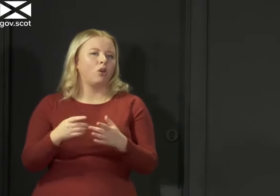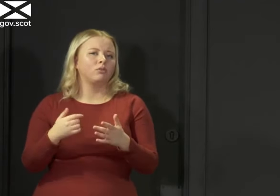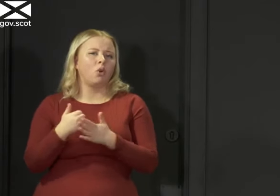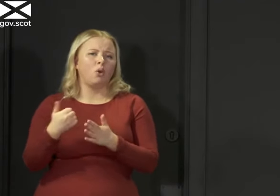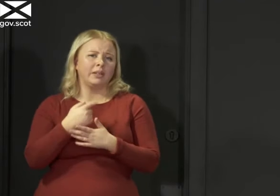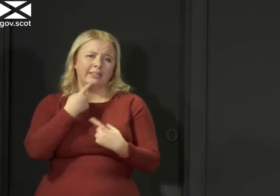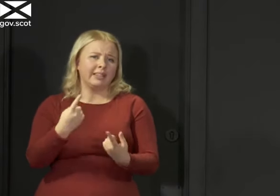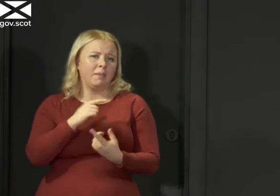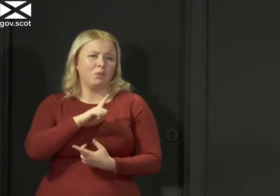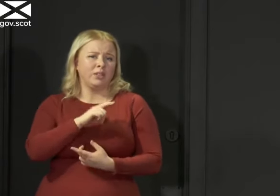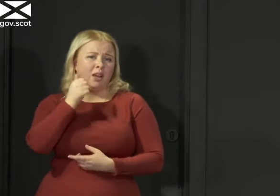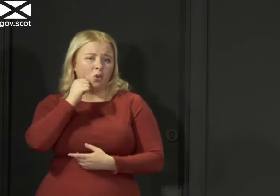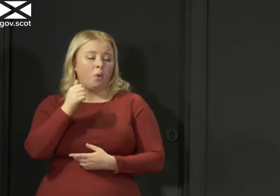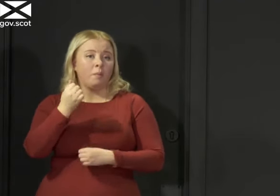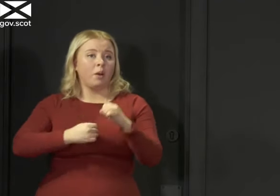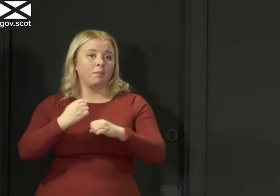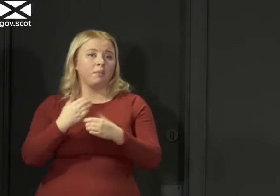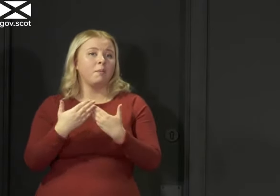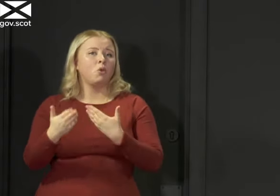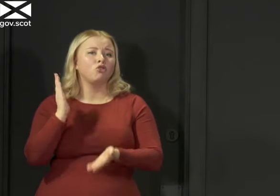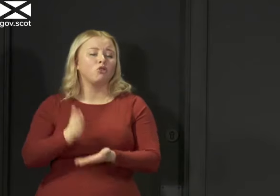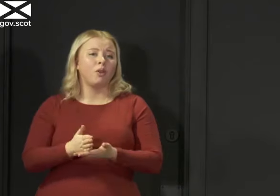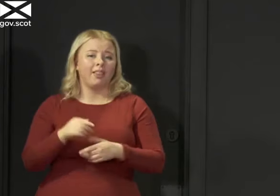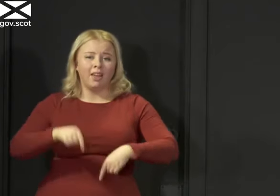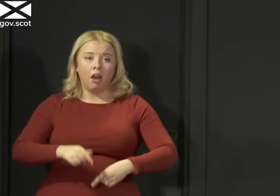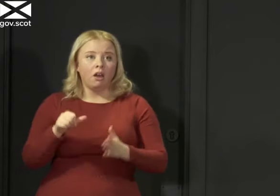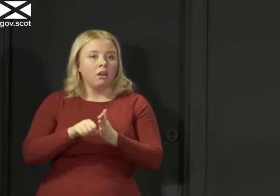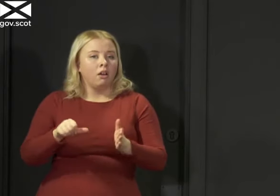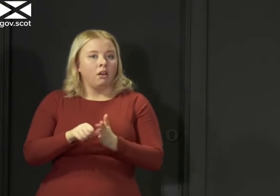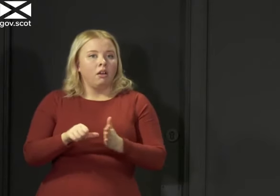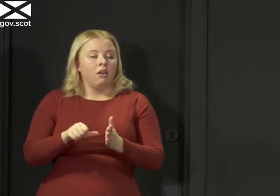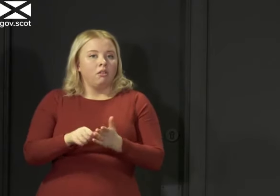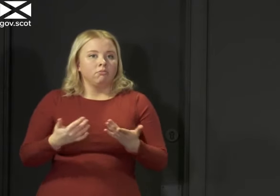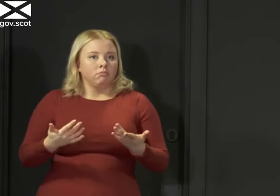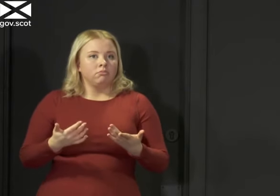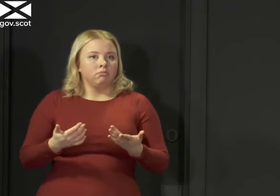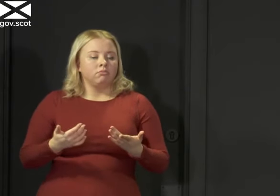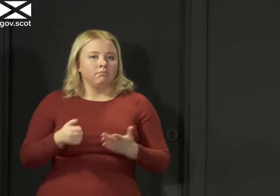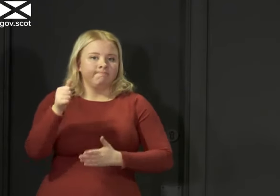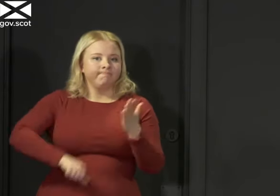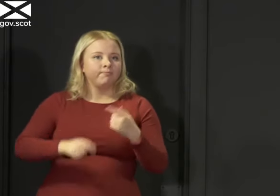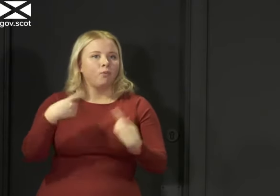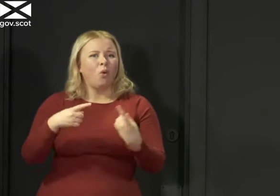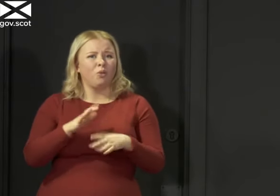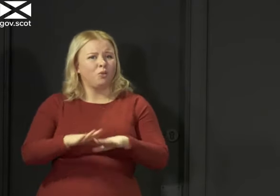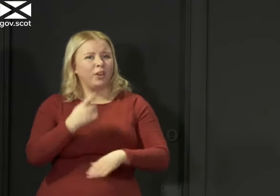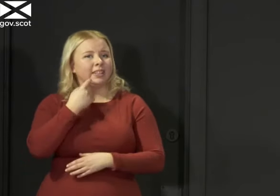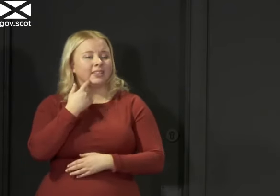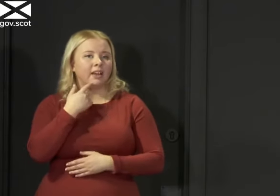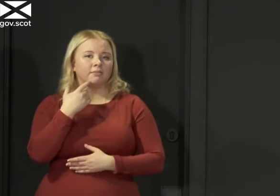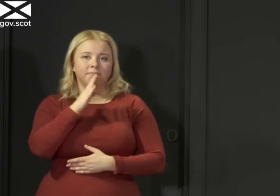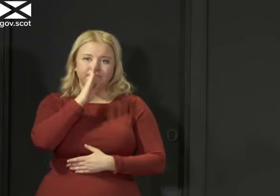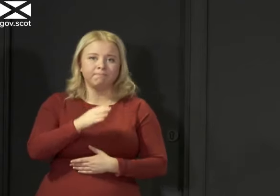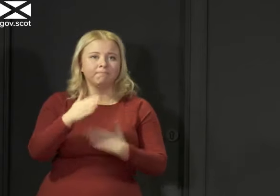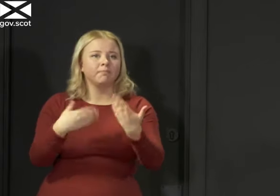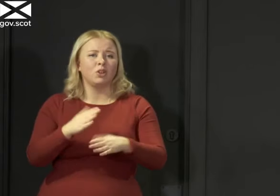because I know it gets more true every day that this is really difficult for everybody it's not easy to live under these restrictions it's